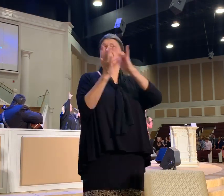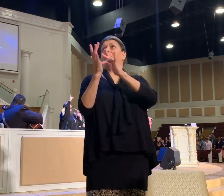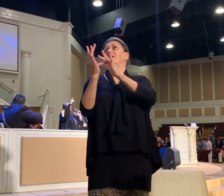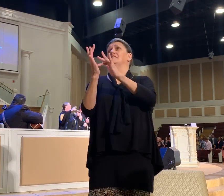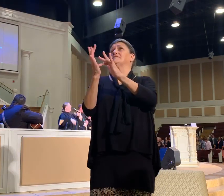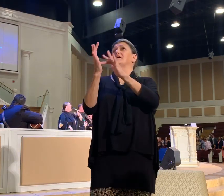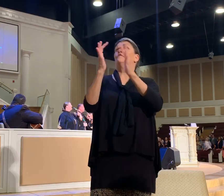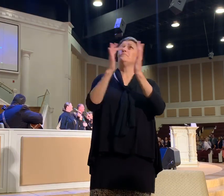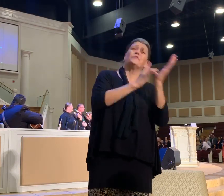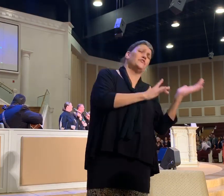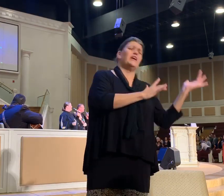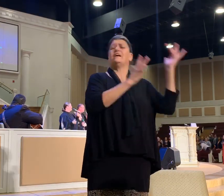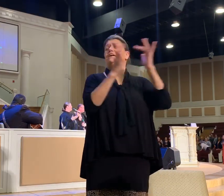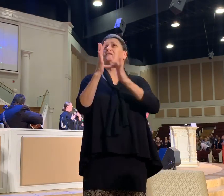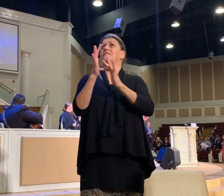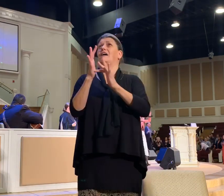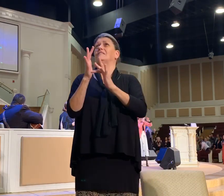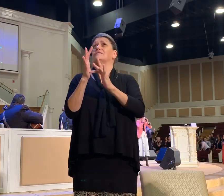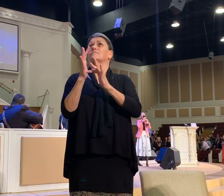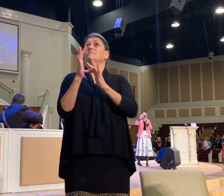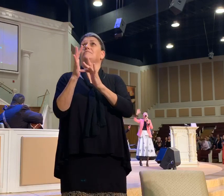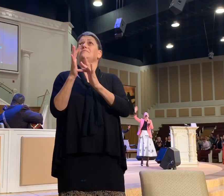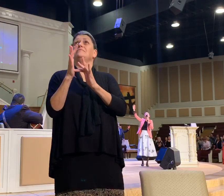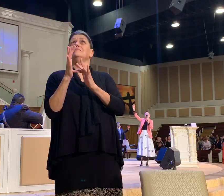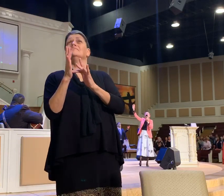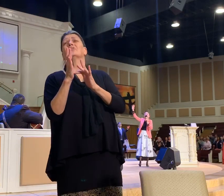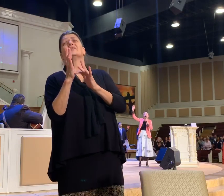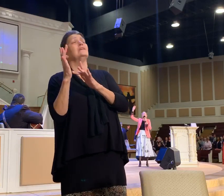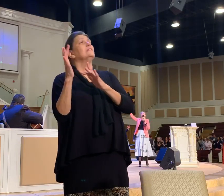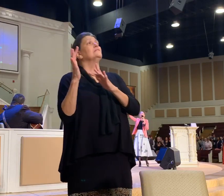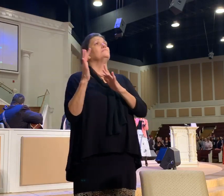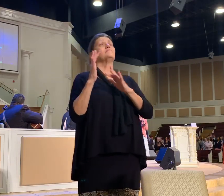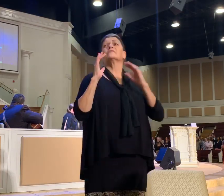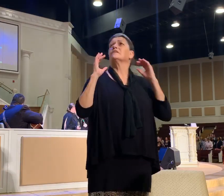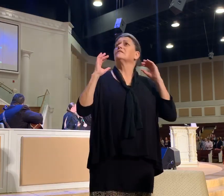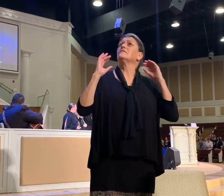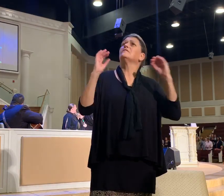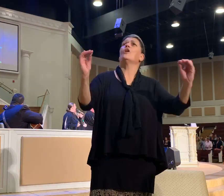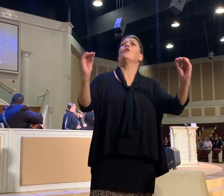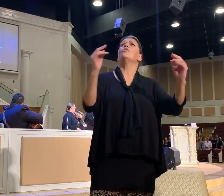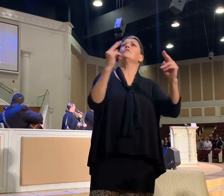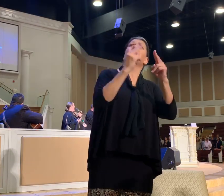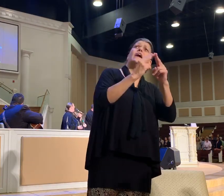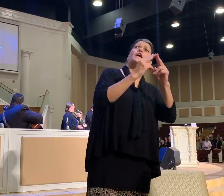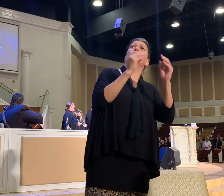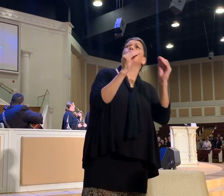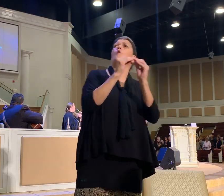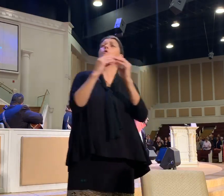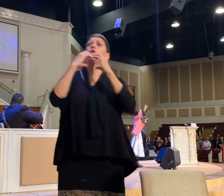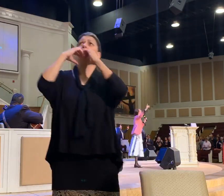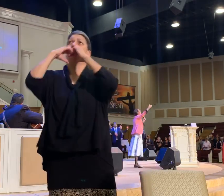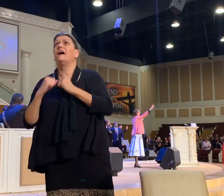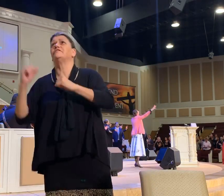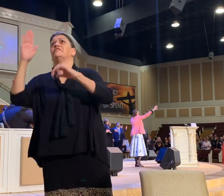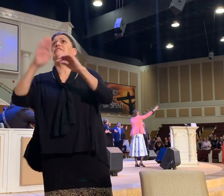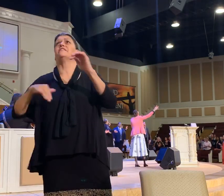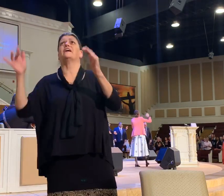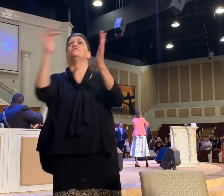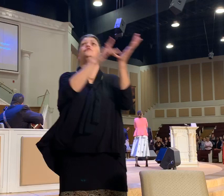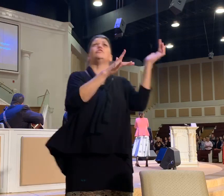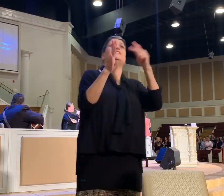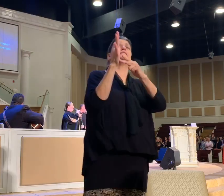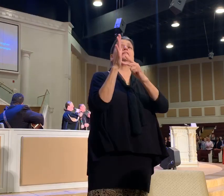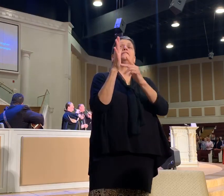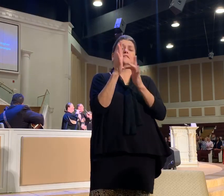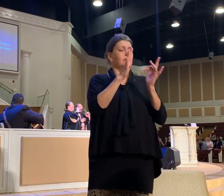don't sing a name.